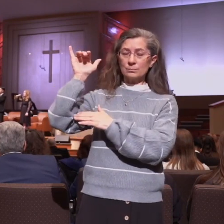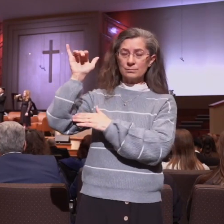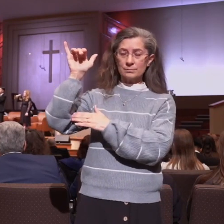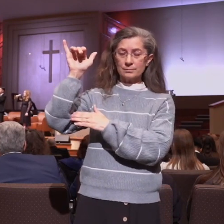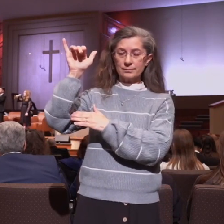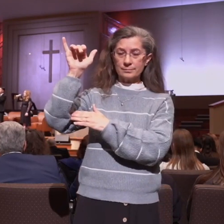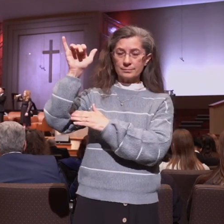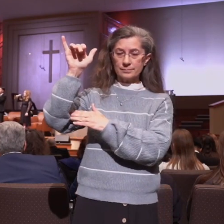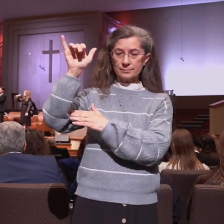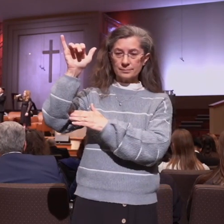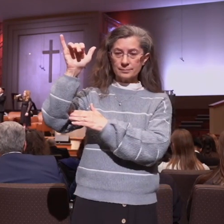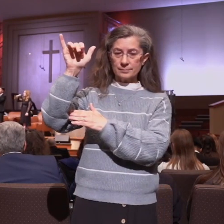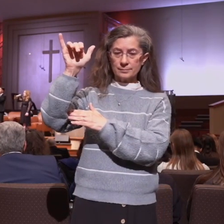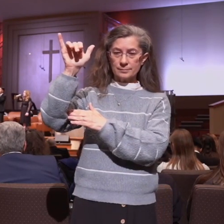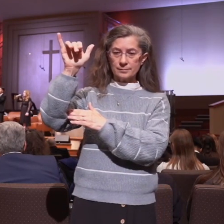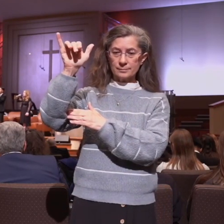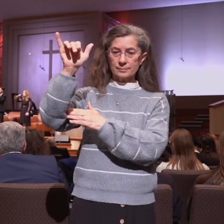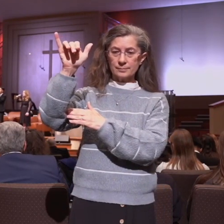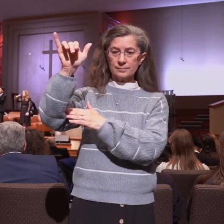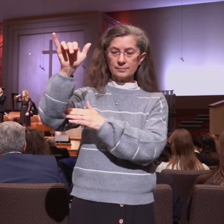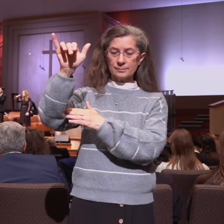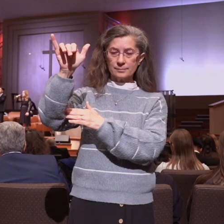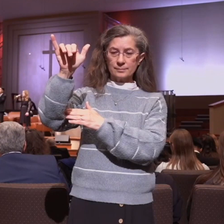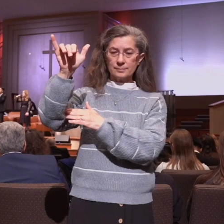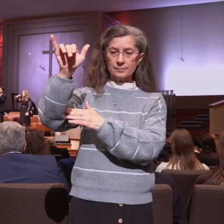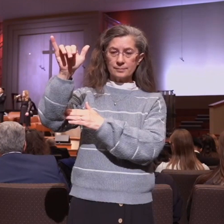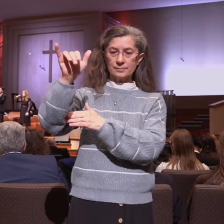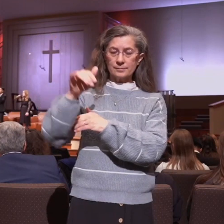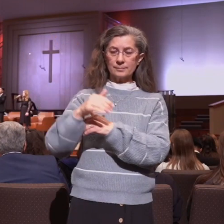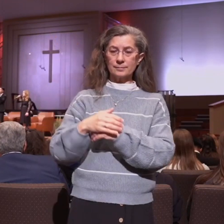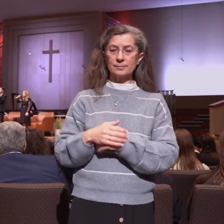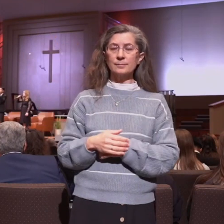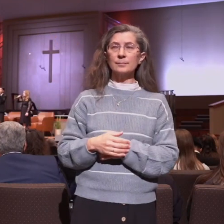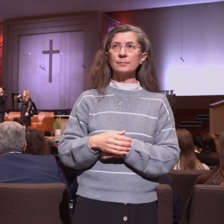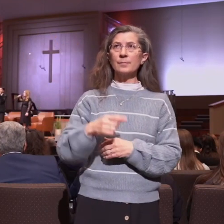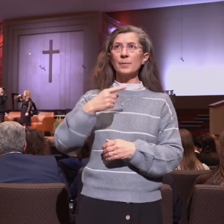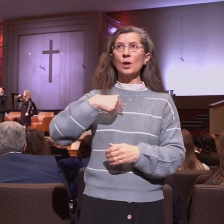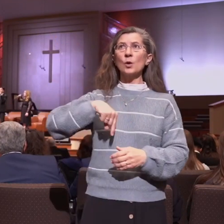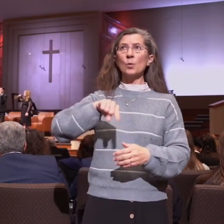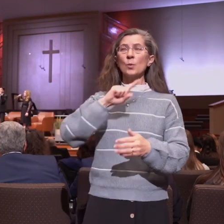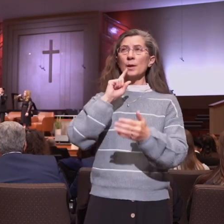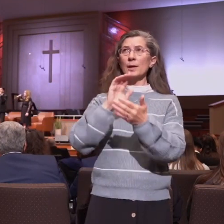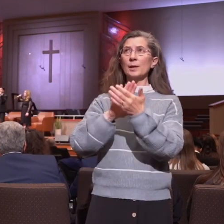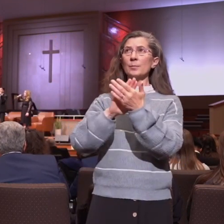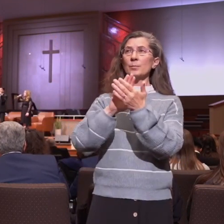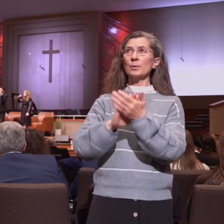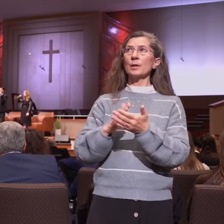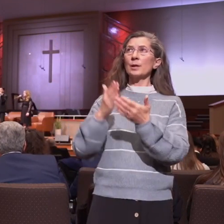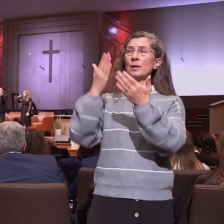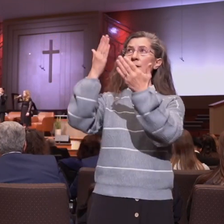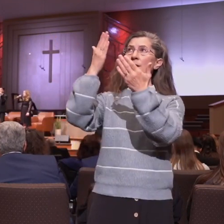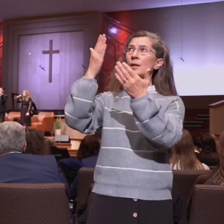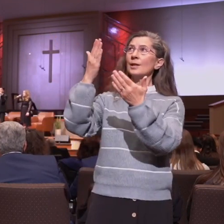We praise holy,